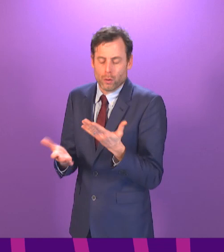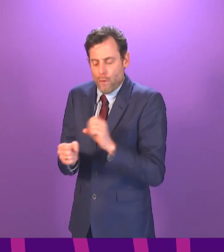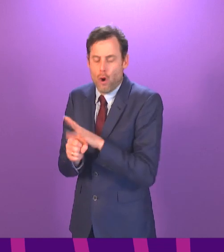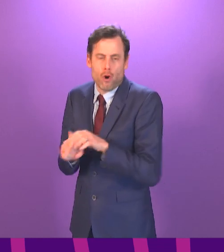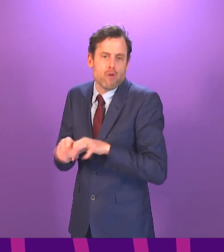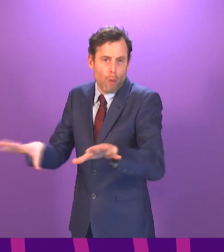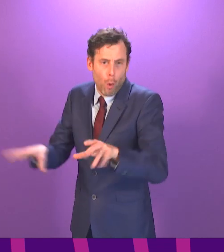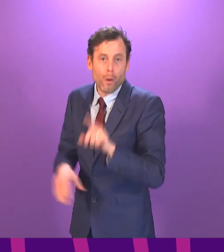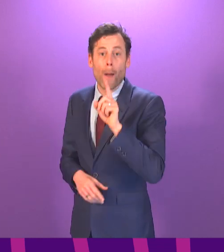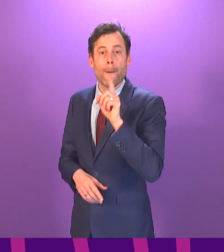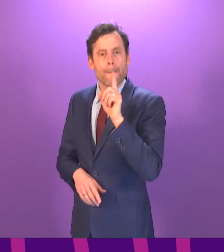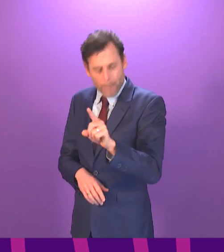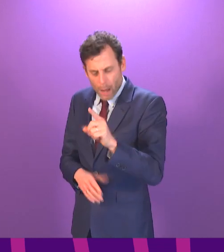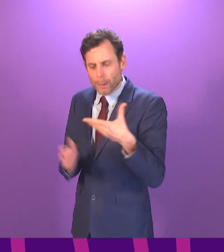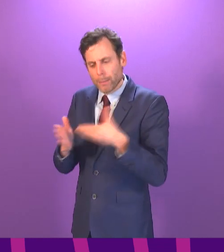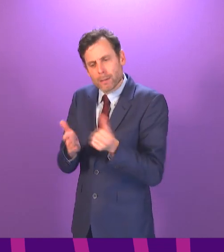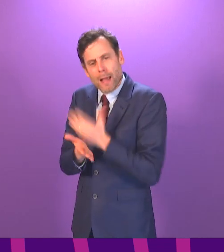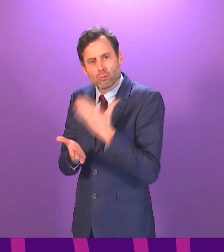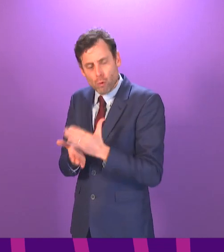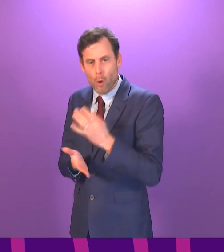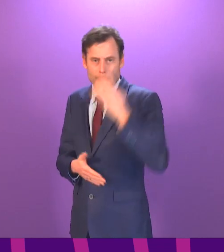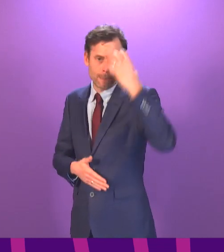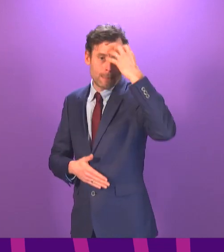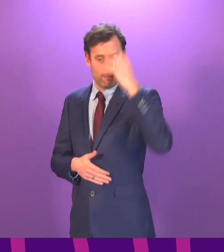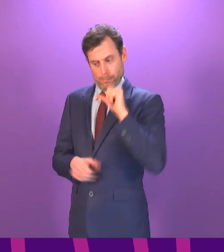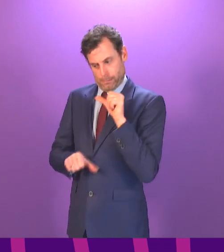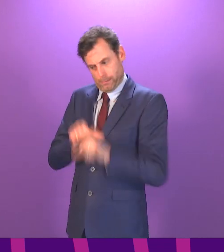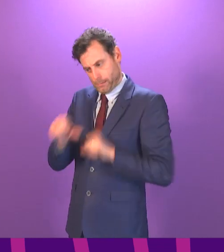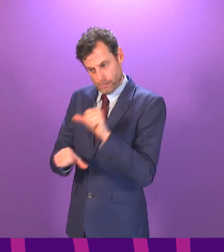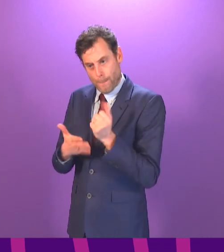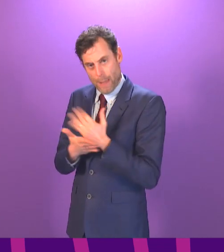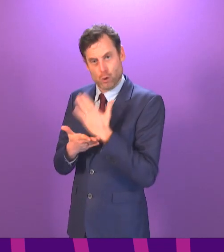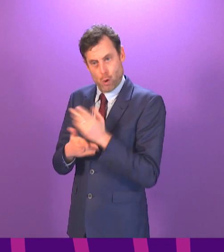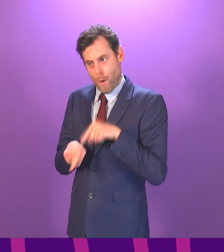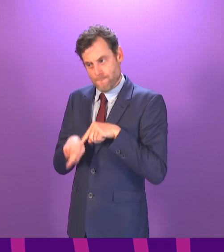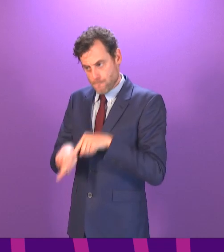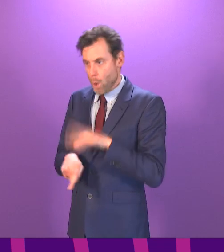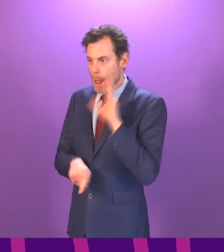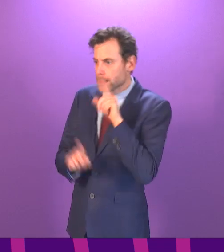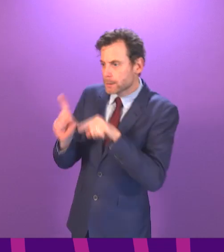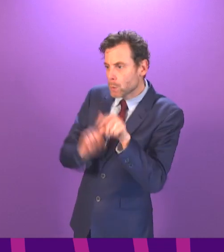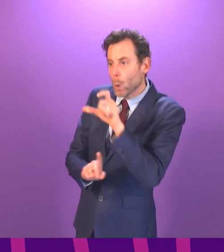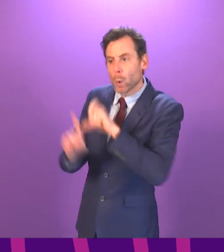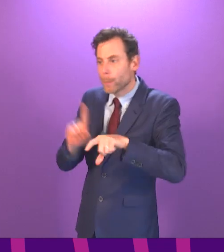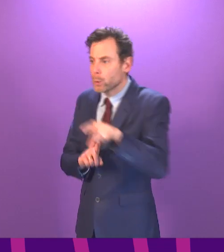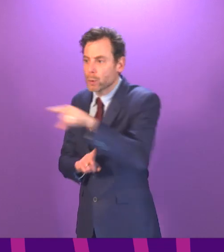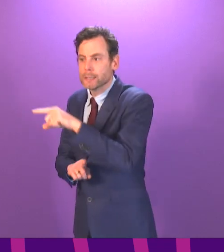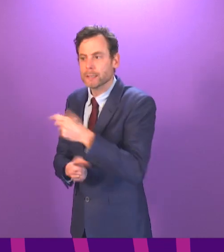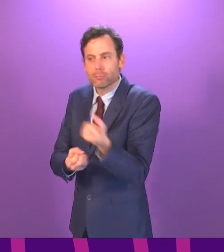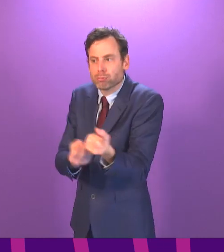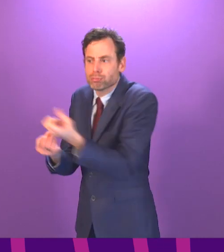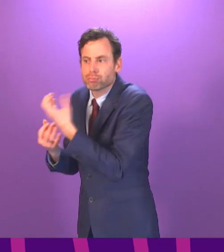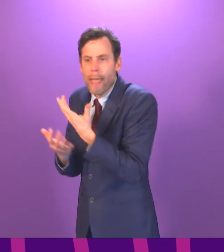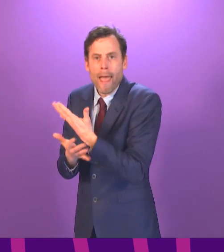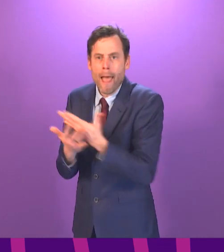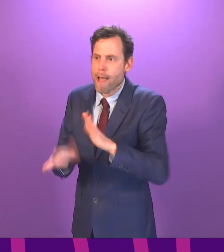also quite rightly in ensuring that the statutory process concludes with local communities having their say and any objections as far as